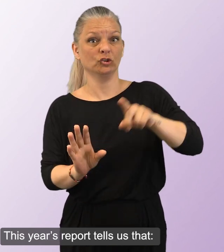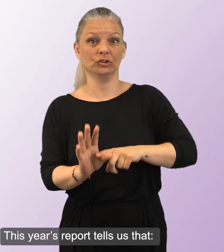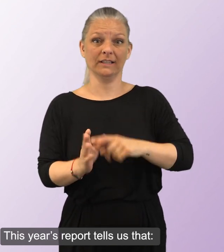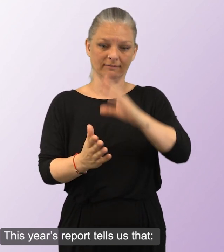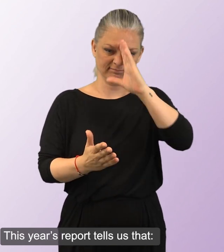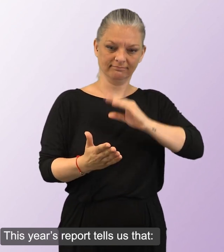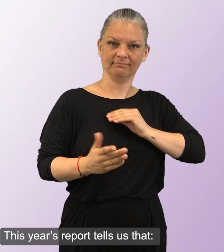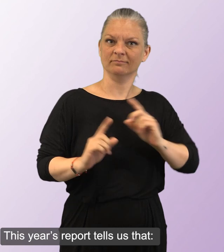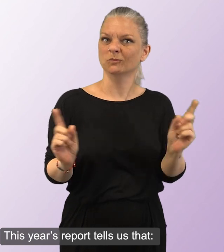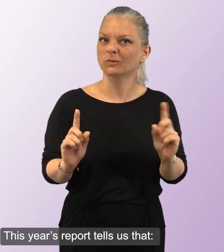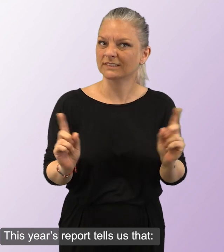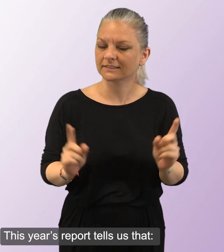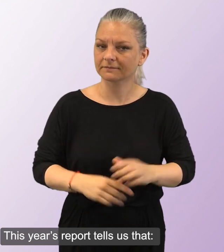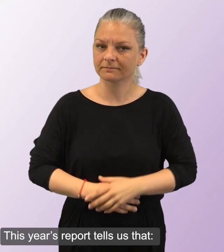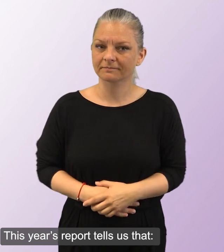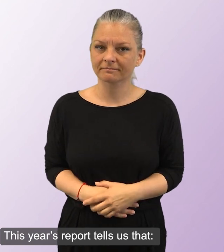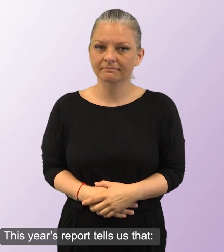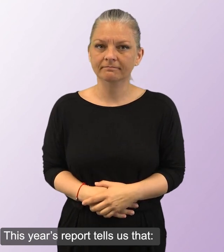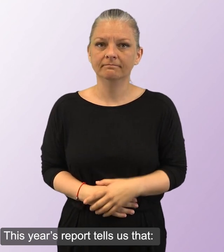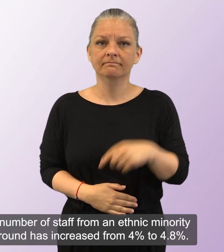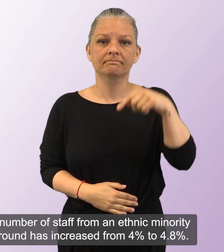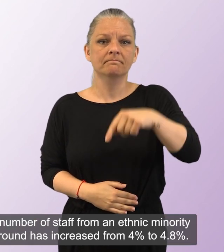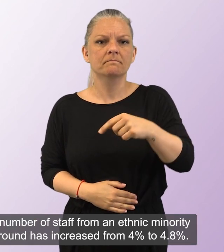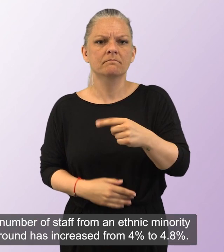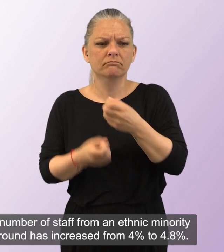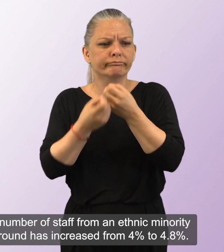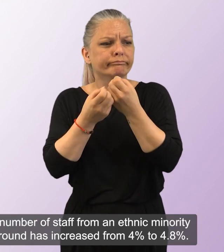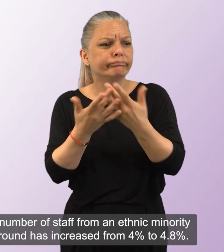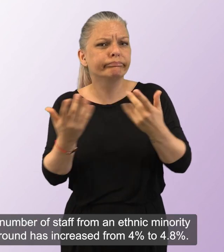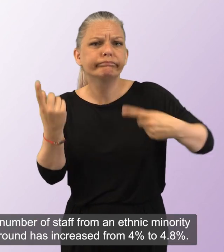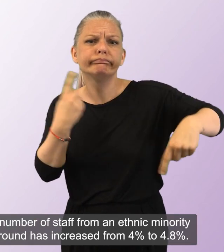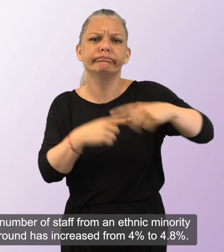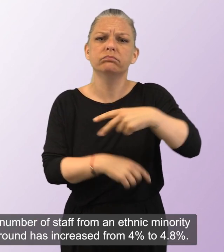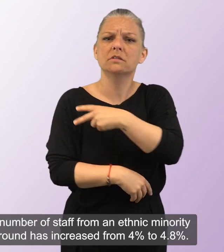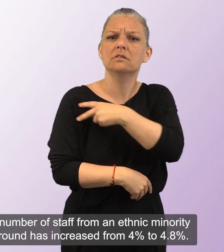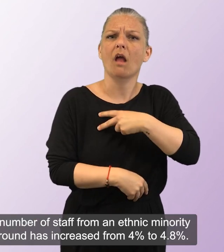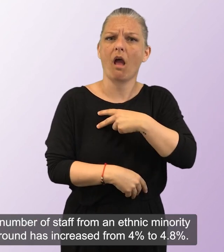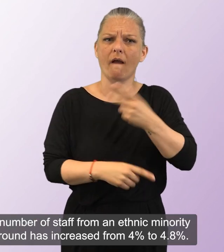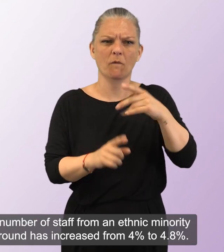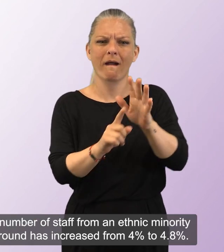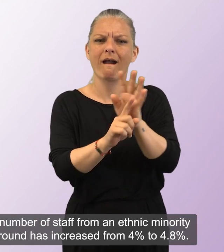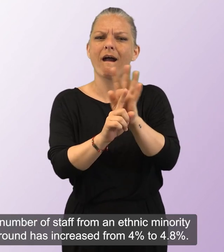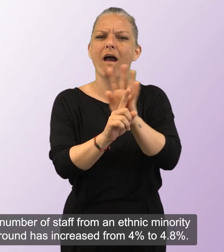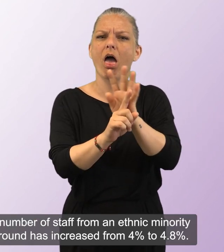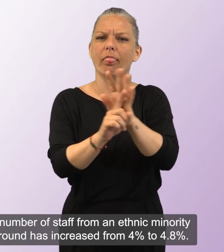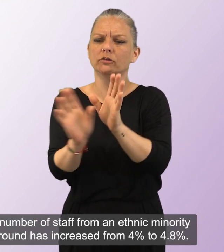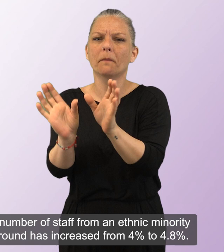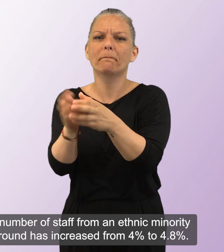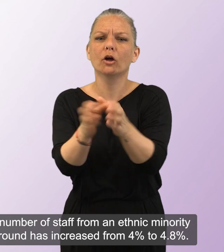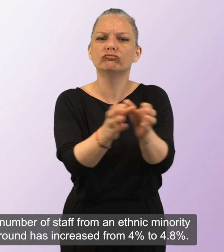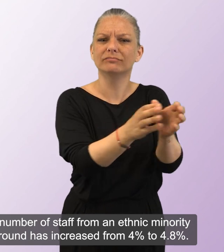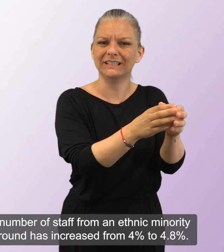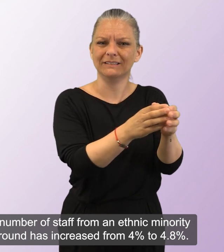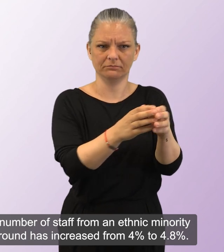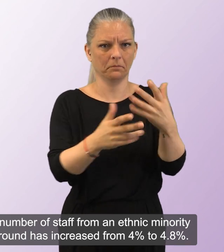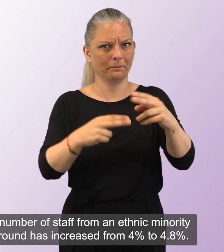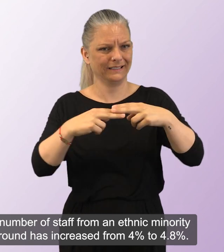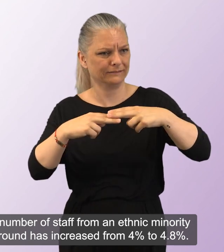This year's report tells us that The number of staff from an ethnic minority background has increased from